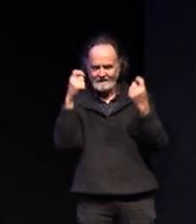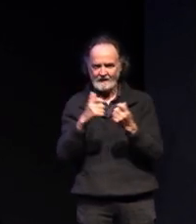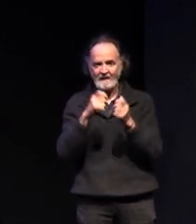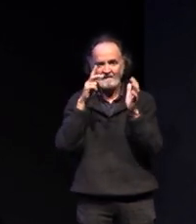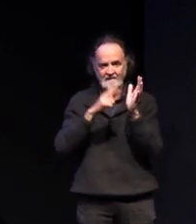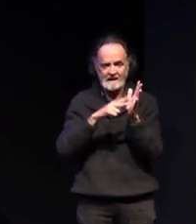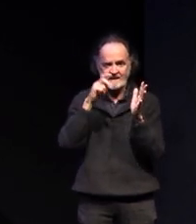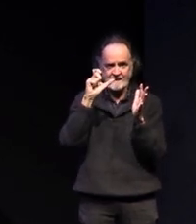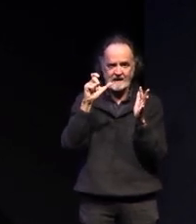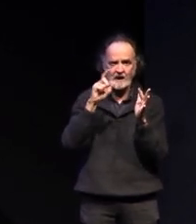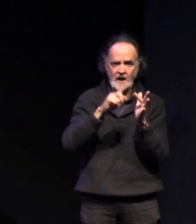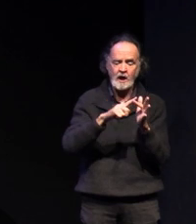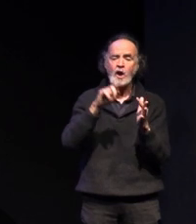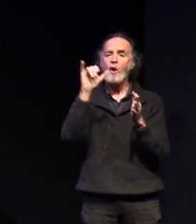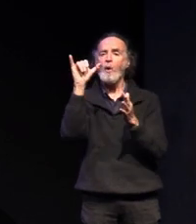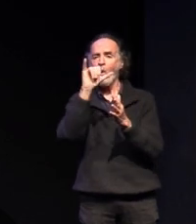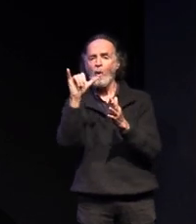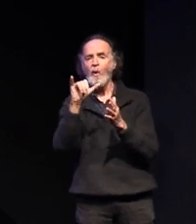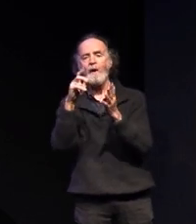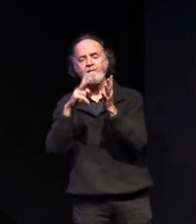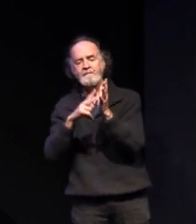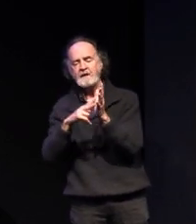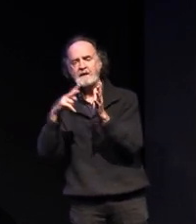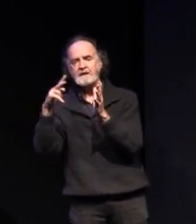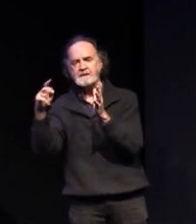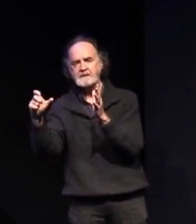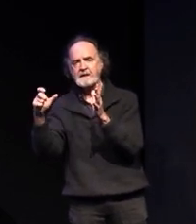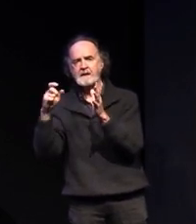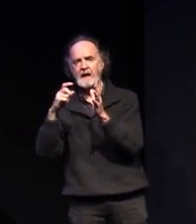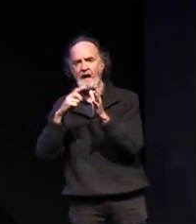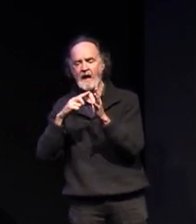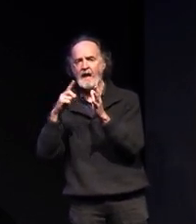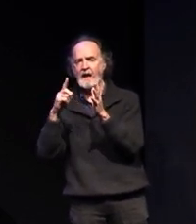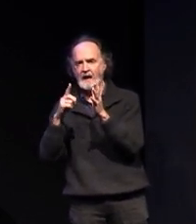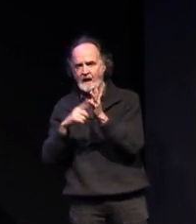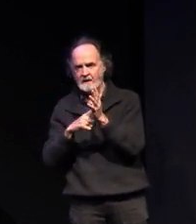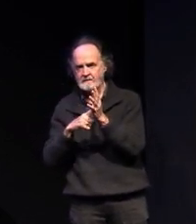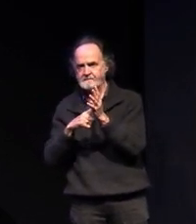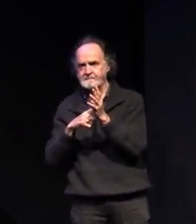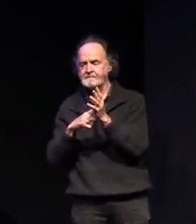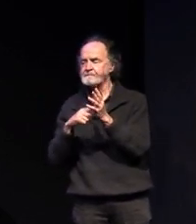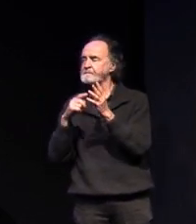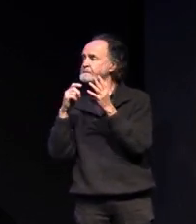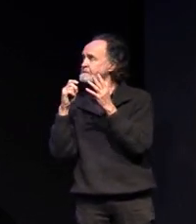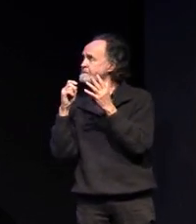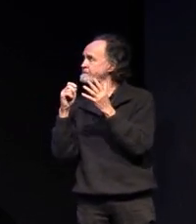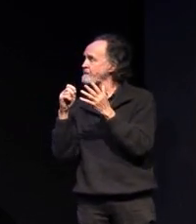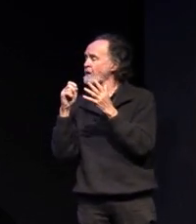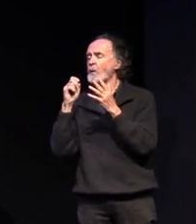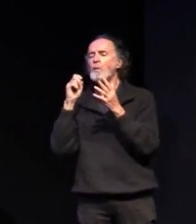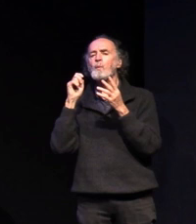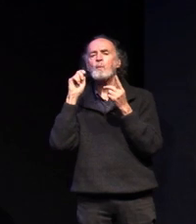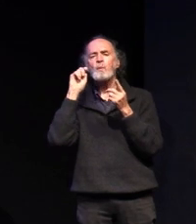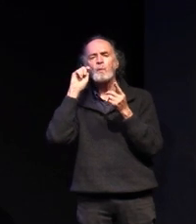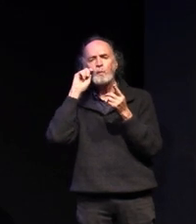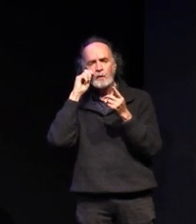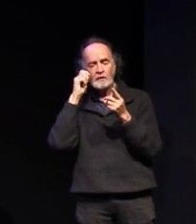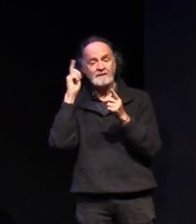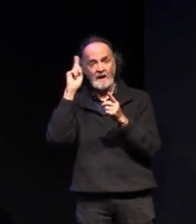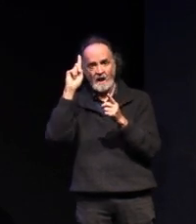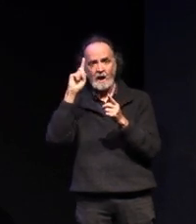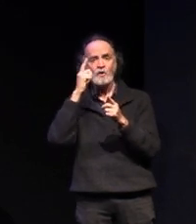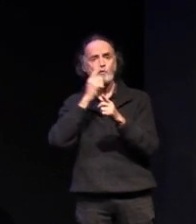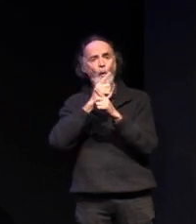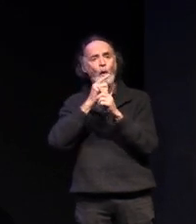the vce or the victorian certificate of applied learning we're going to cover in detail both of those